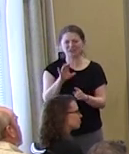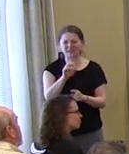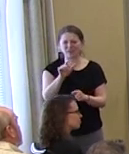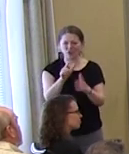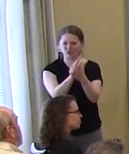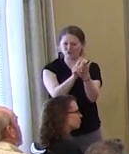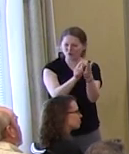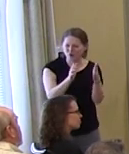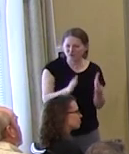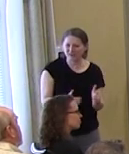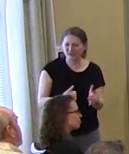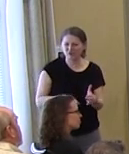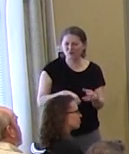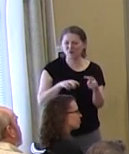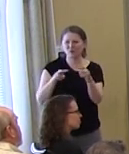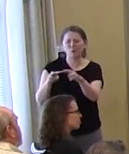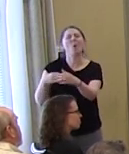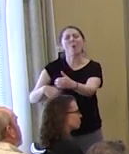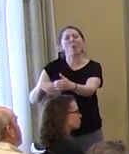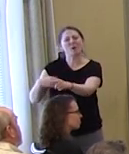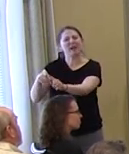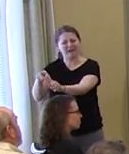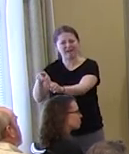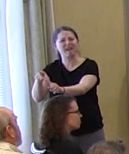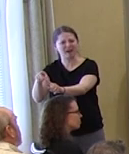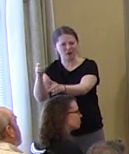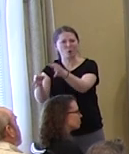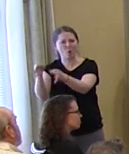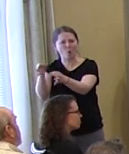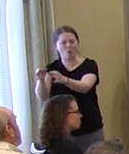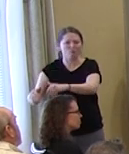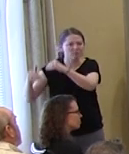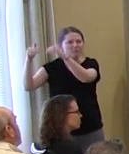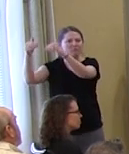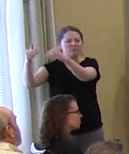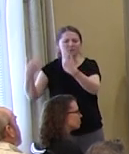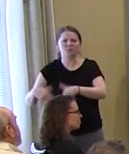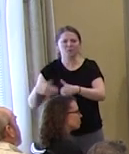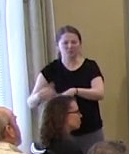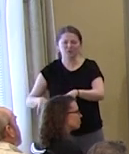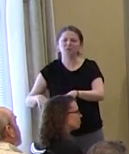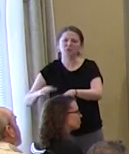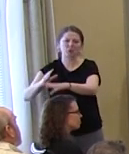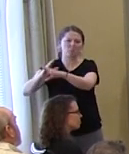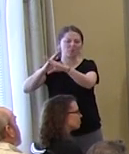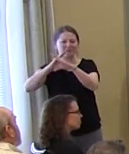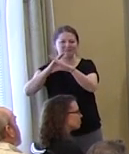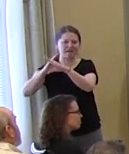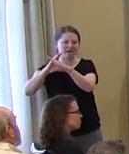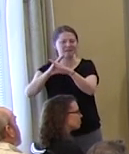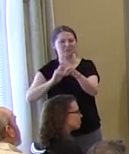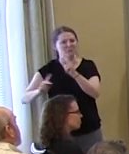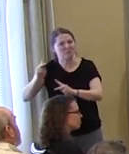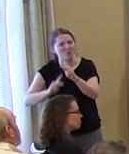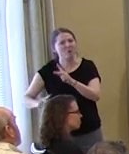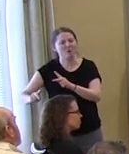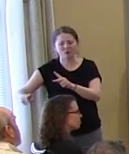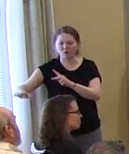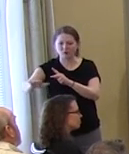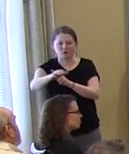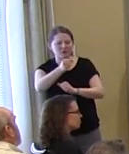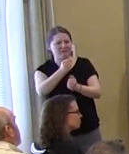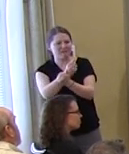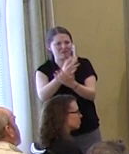you look to the court to hold the line. The court is supposed to be the one that protects the voice of the minority against the tyranny of the majority.